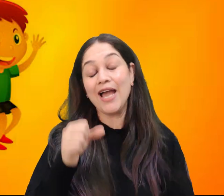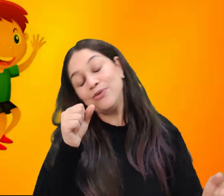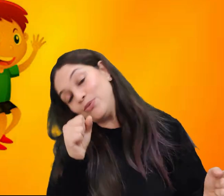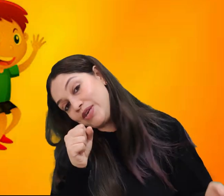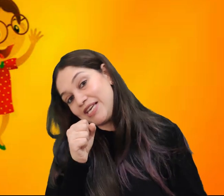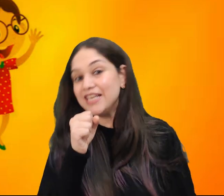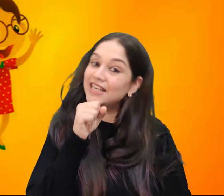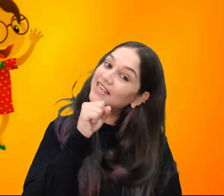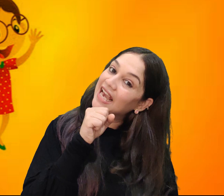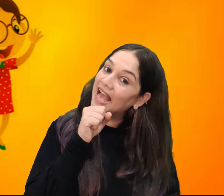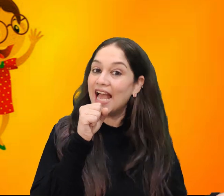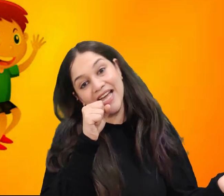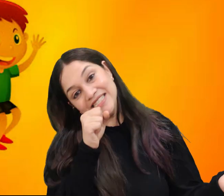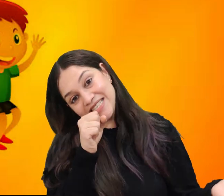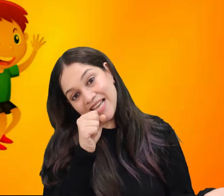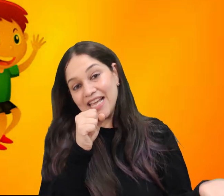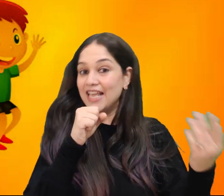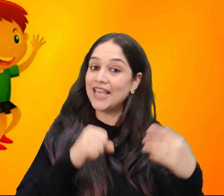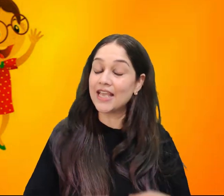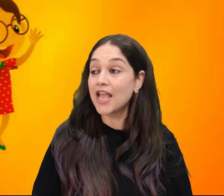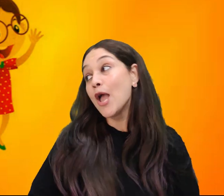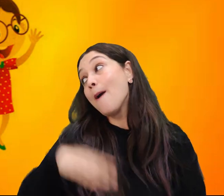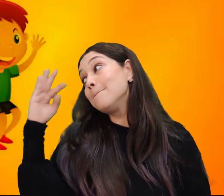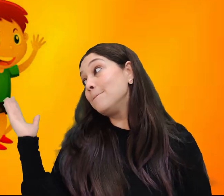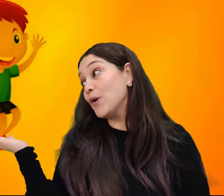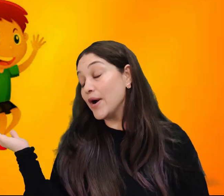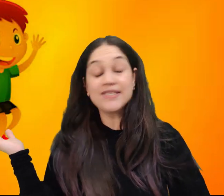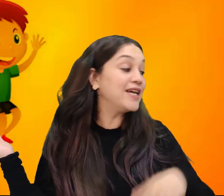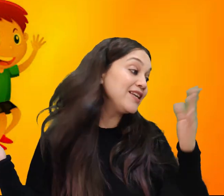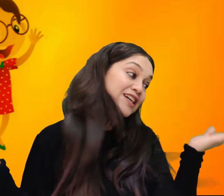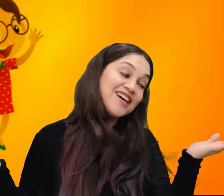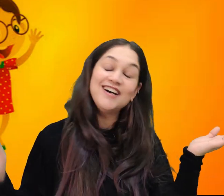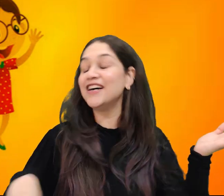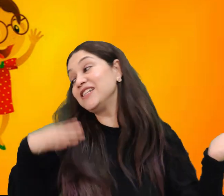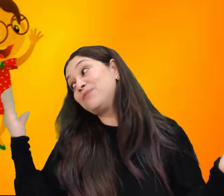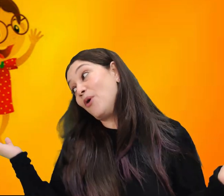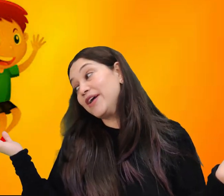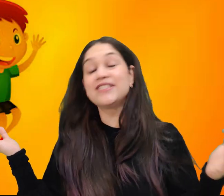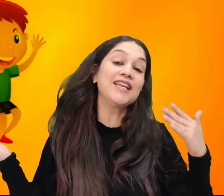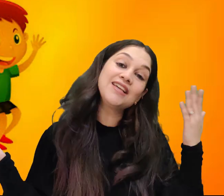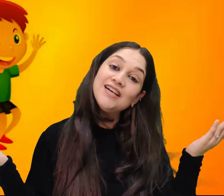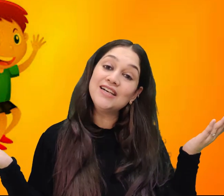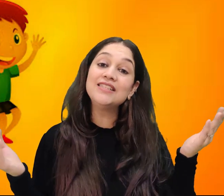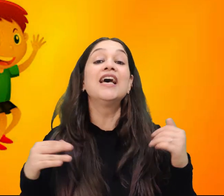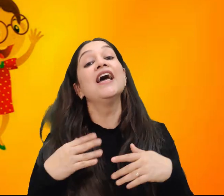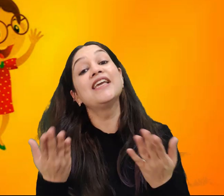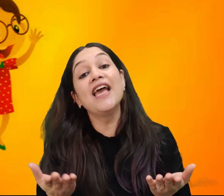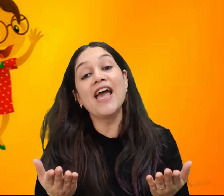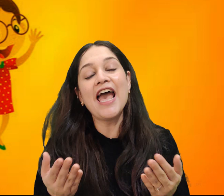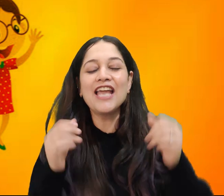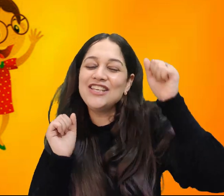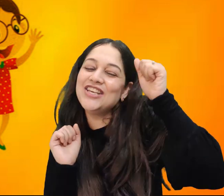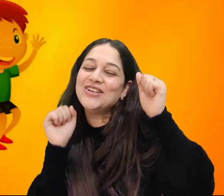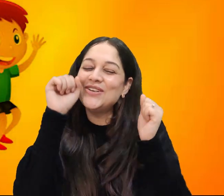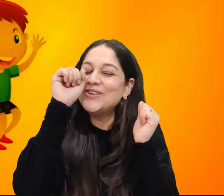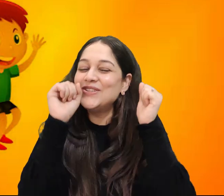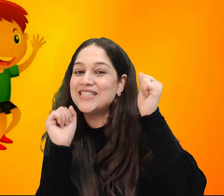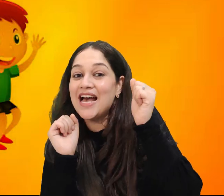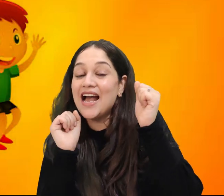we can sing! Boys and girls, boys and girls, can you dance?